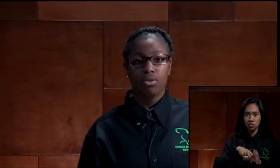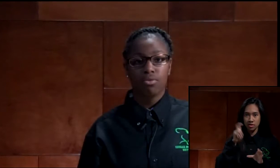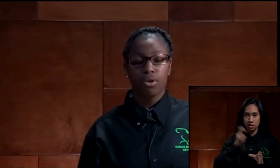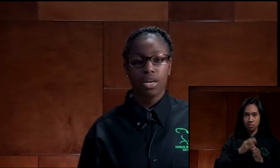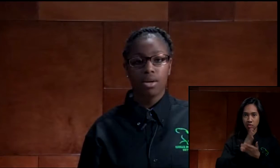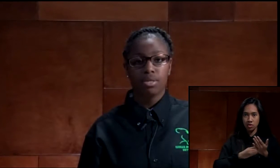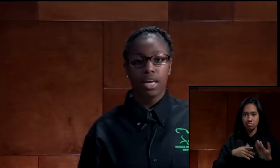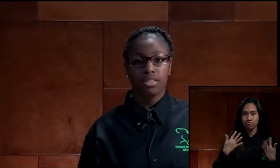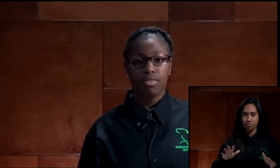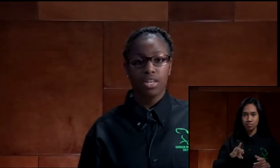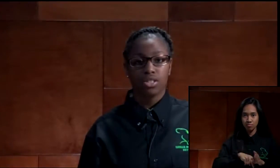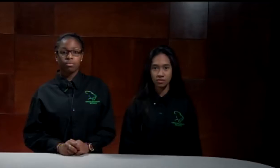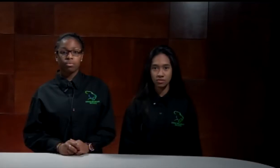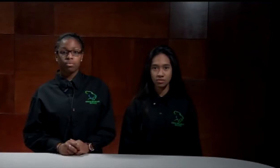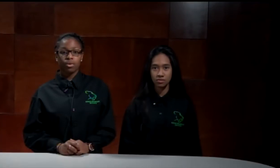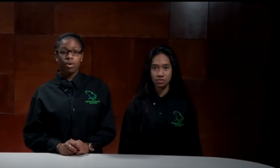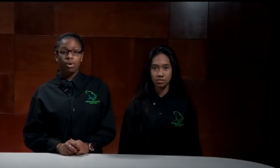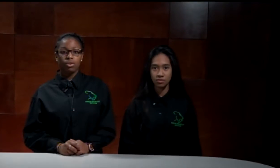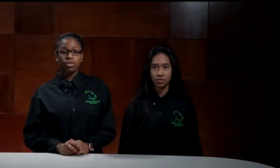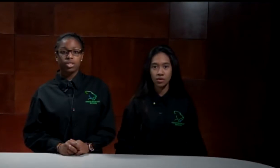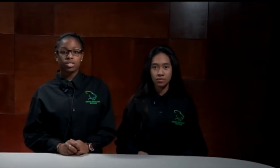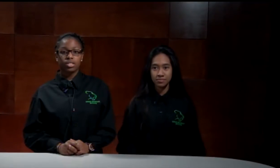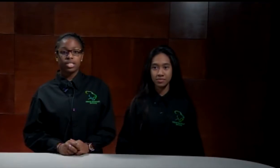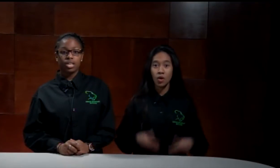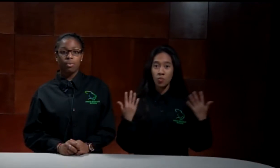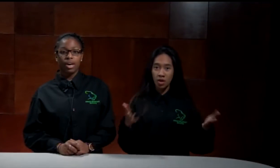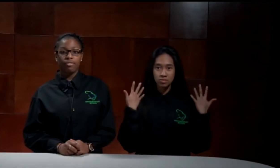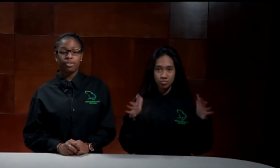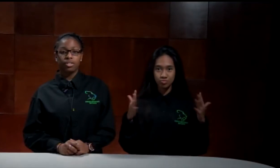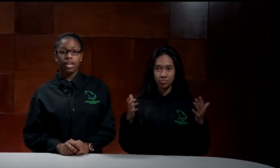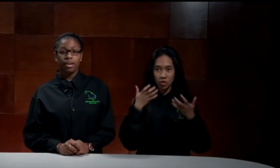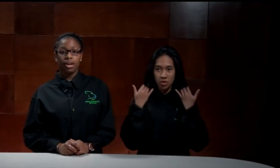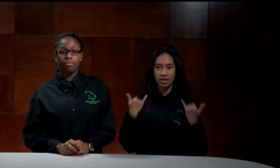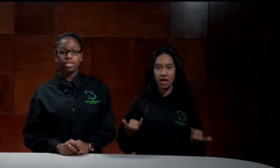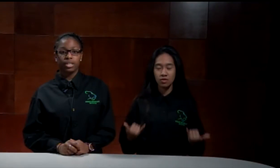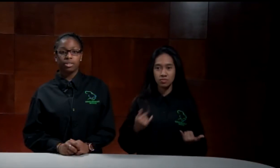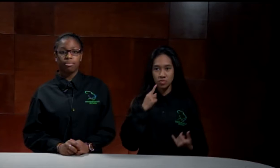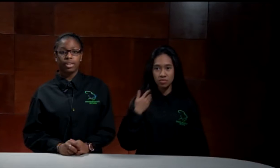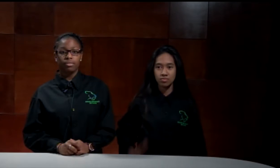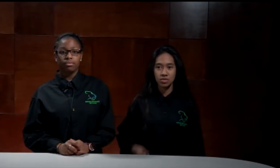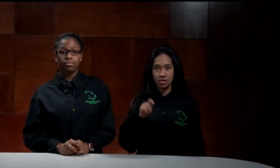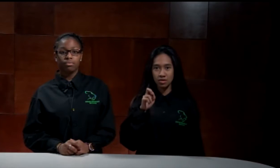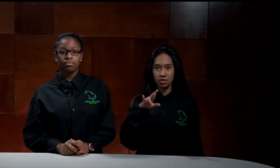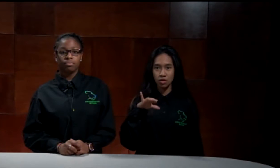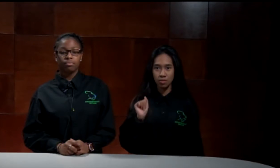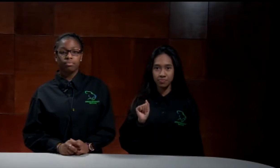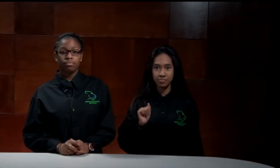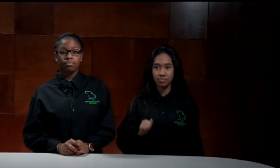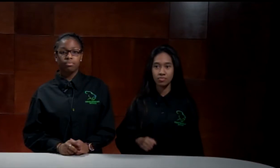plea deal for income tax invasion. Well, Cougars, that's all we have for you today. I'm T. Erica Brown.